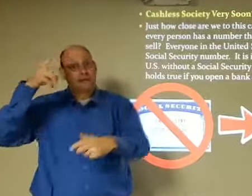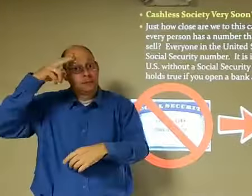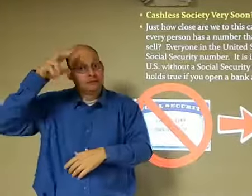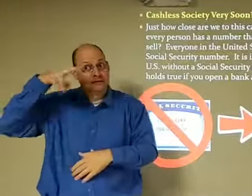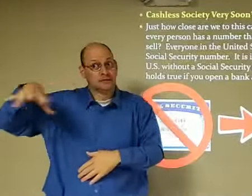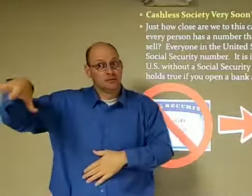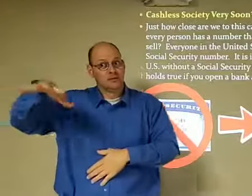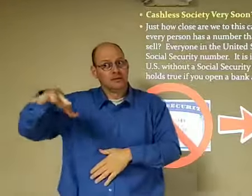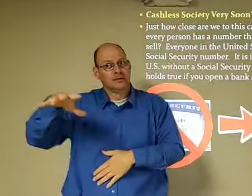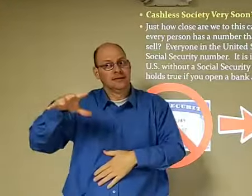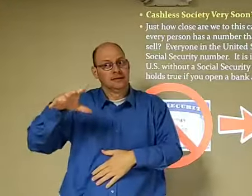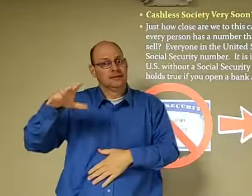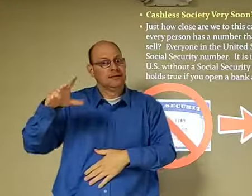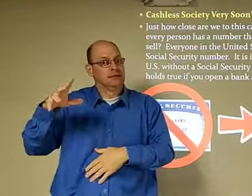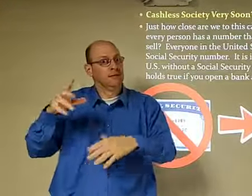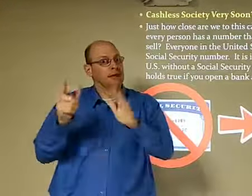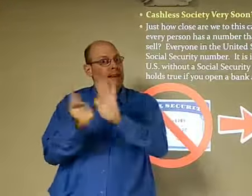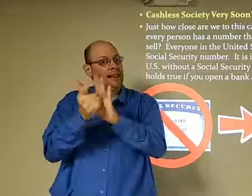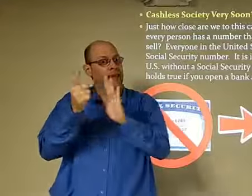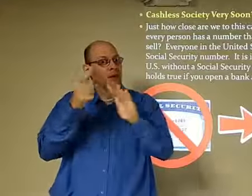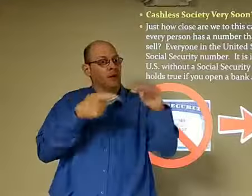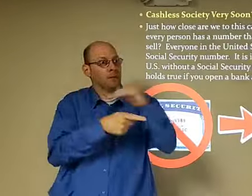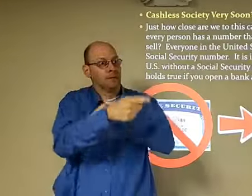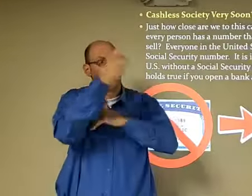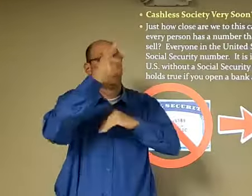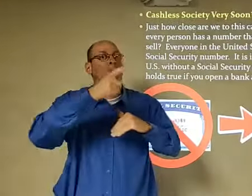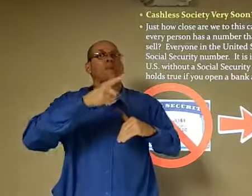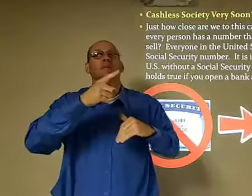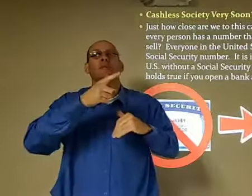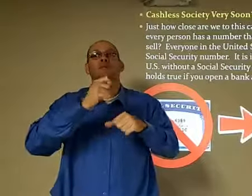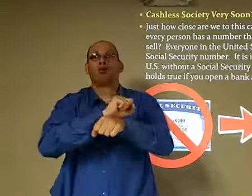job in the U.S. without a social security number.